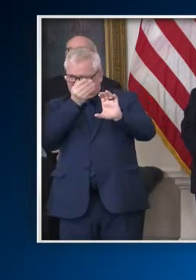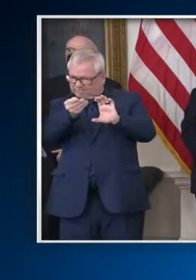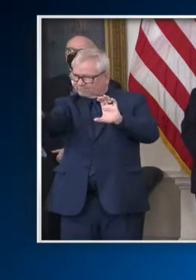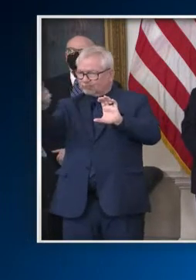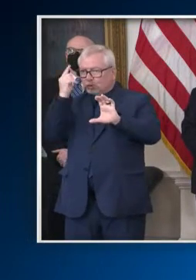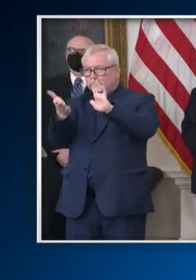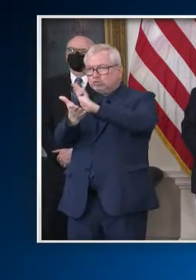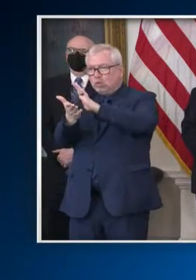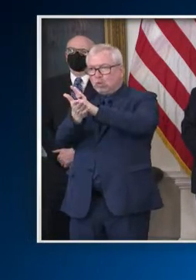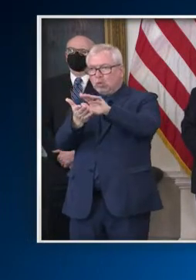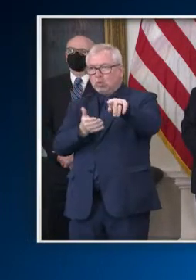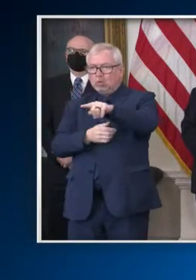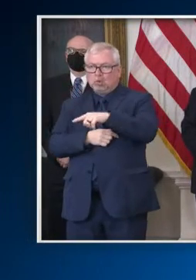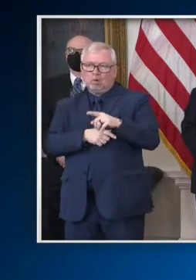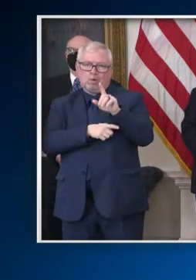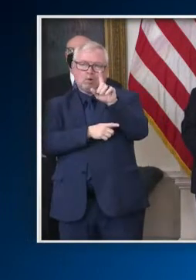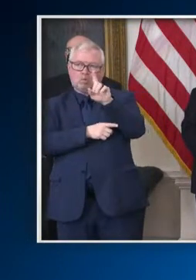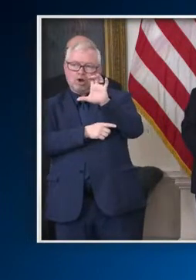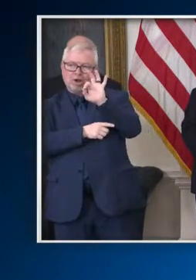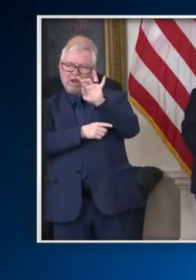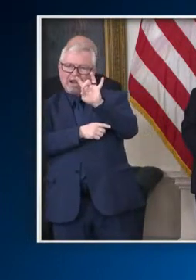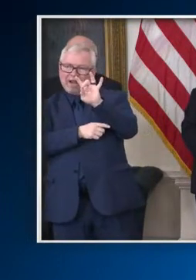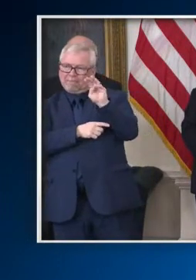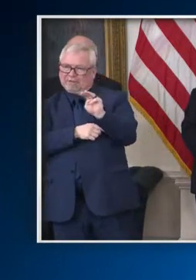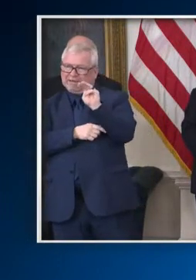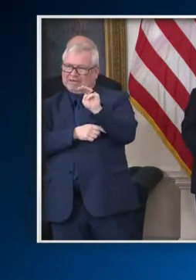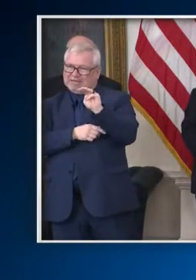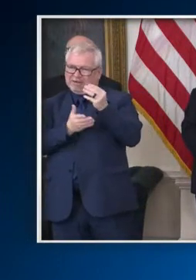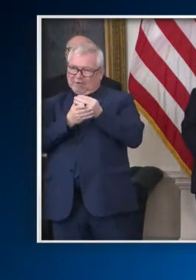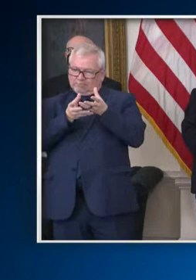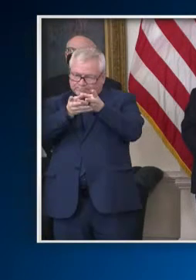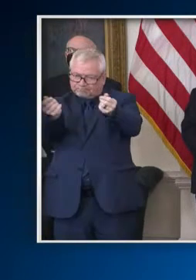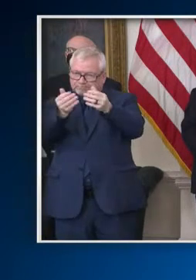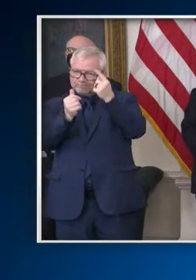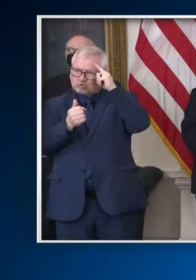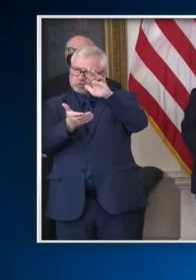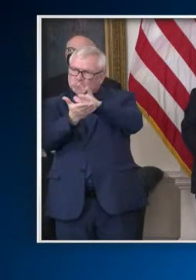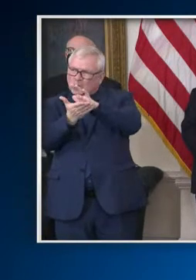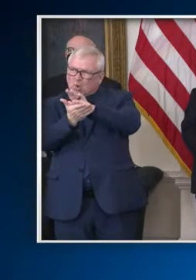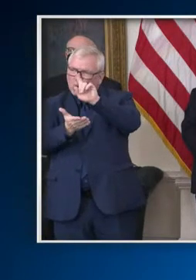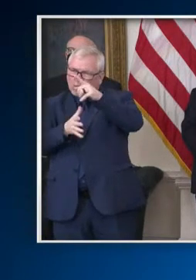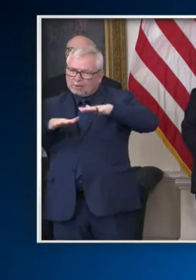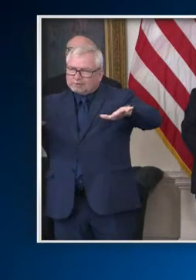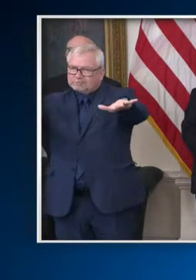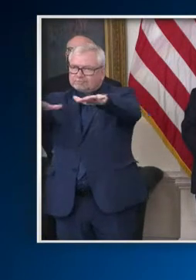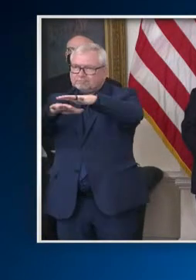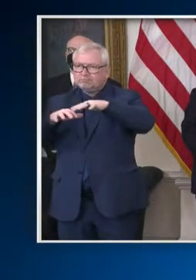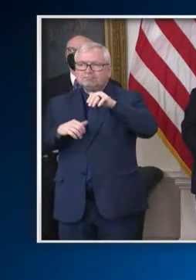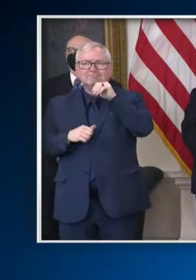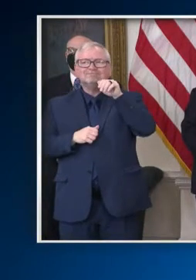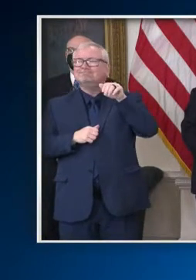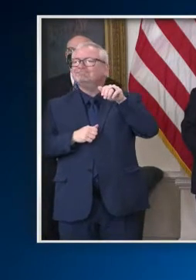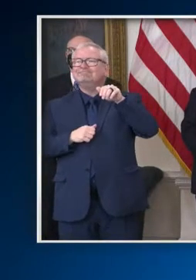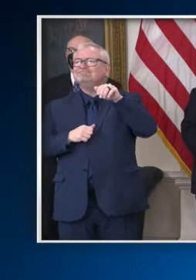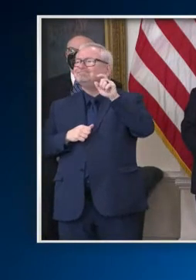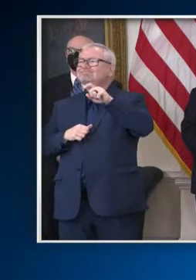million directly into local school systems without the need for any state or local tax hikes.